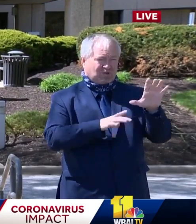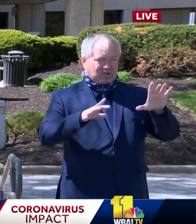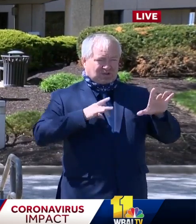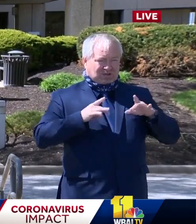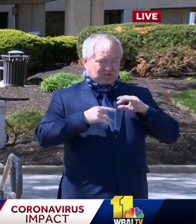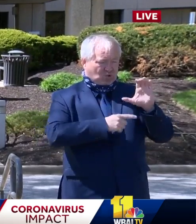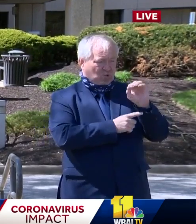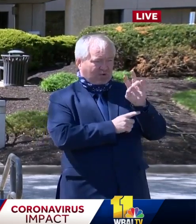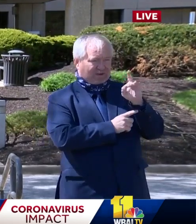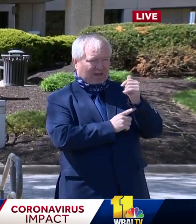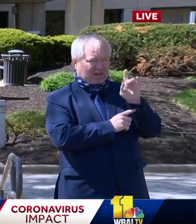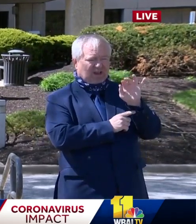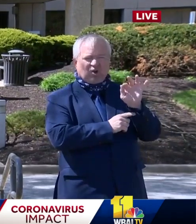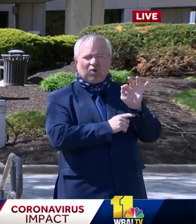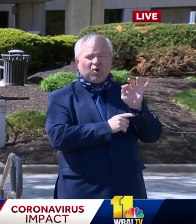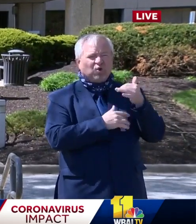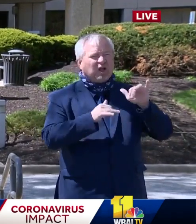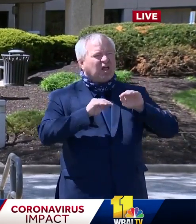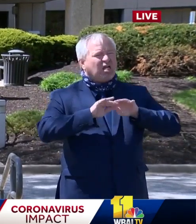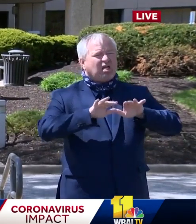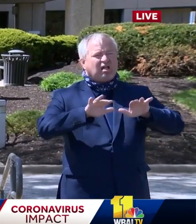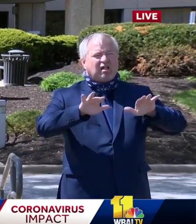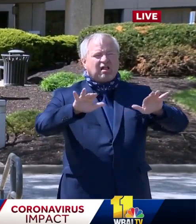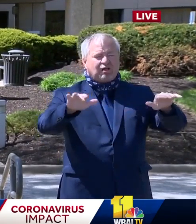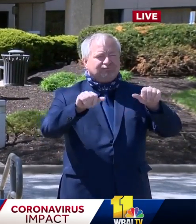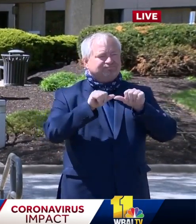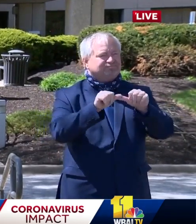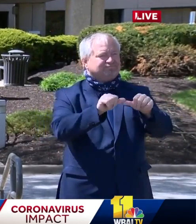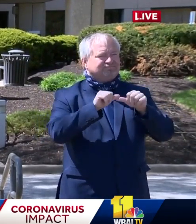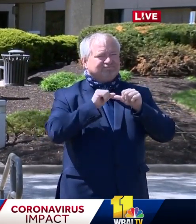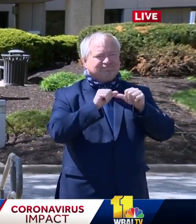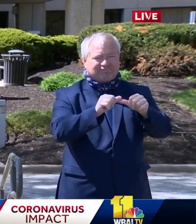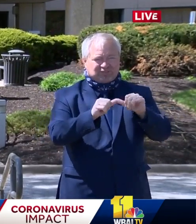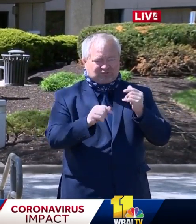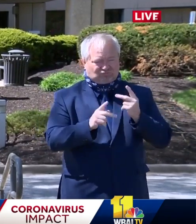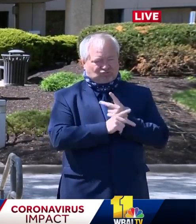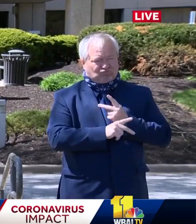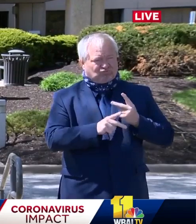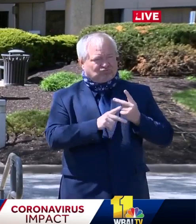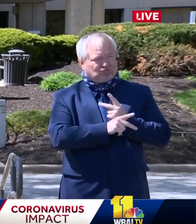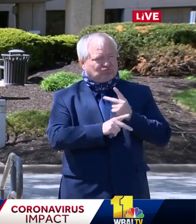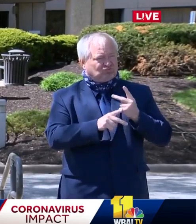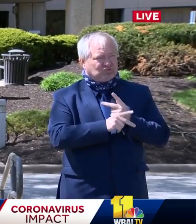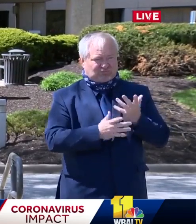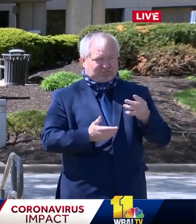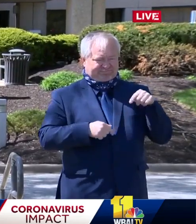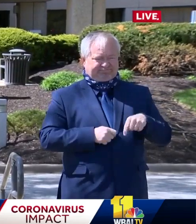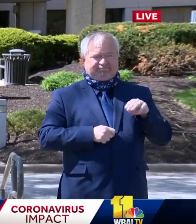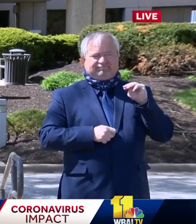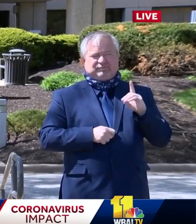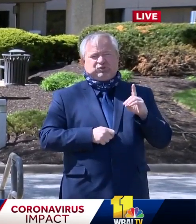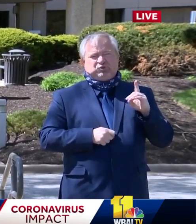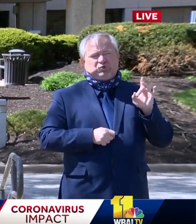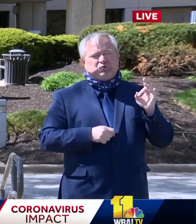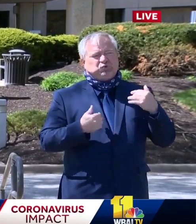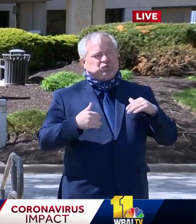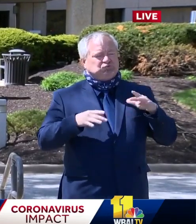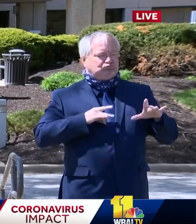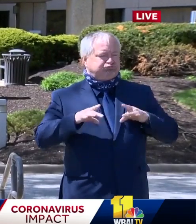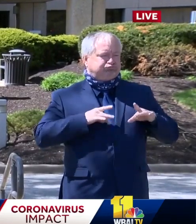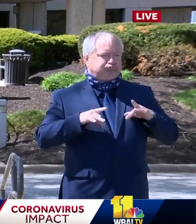but the highest concentration of cases in Maryland is right here in Prince George's County.